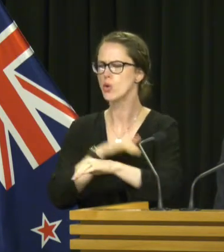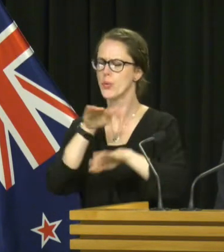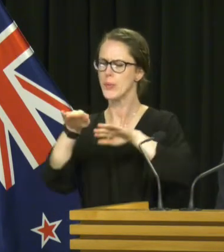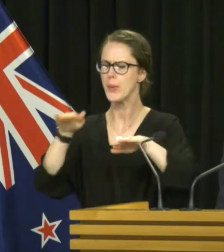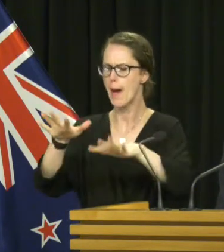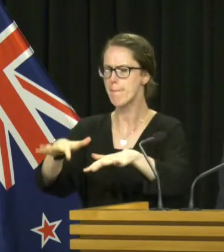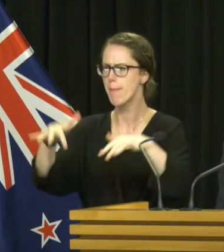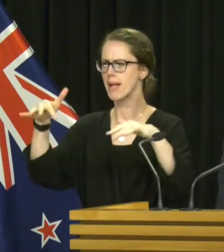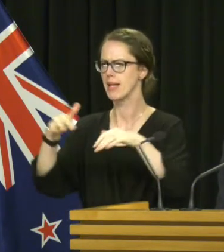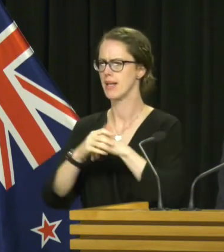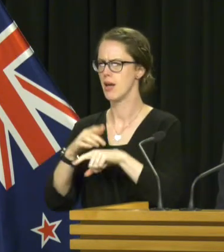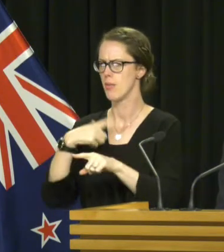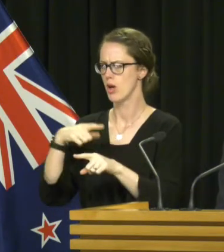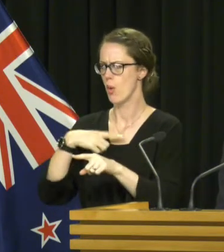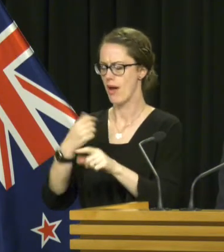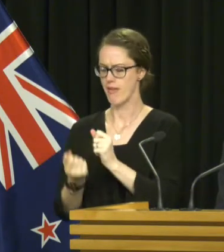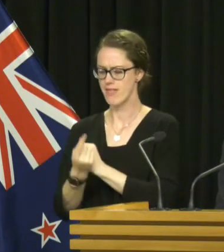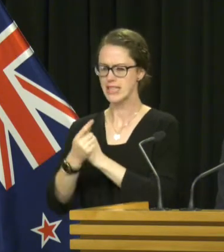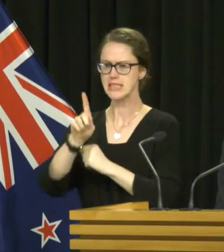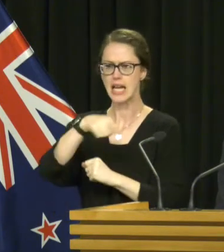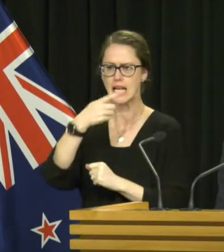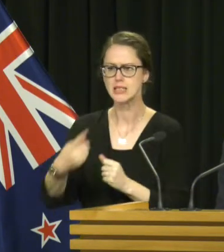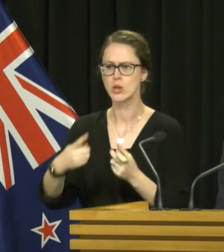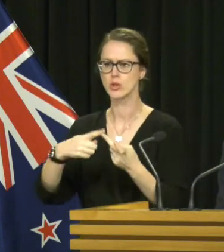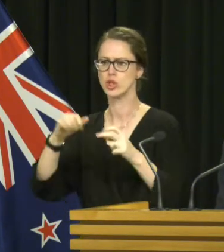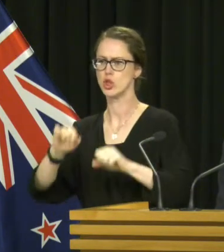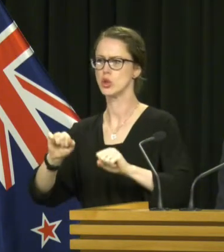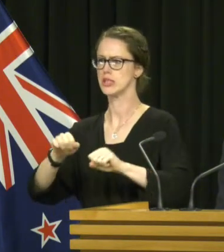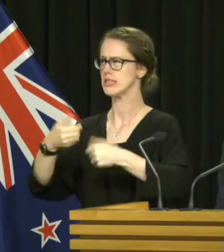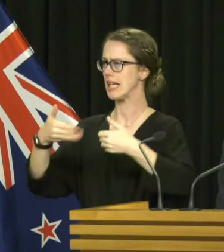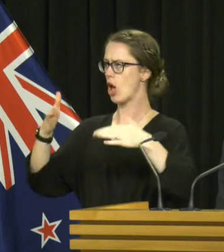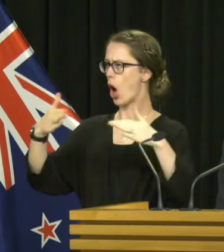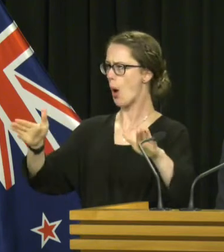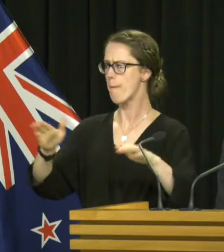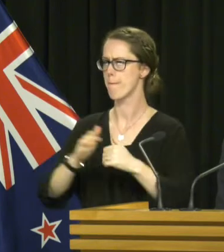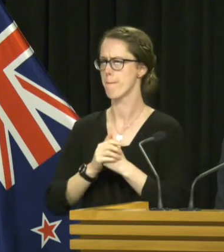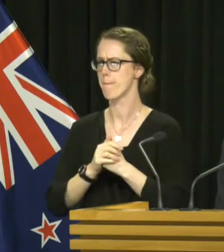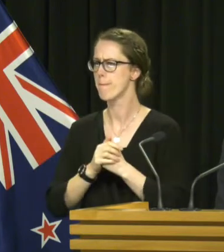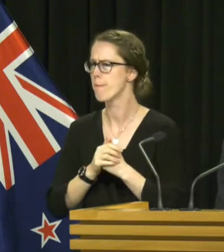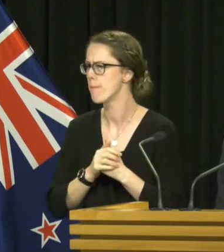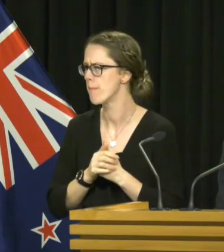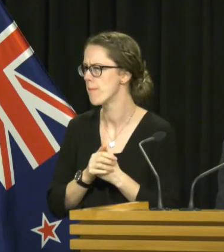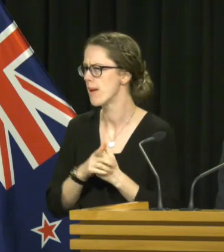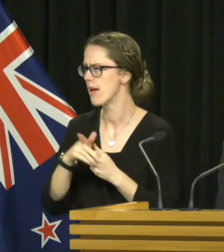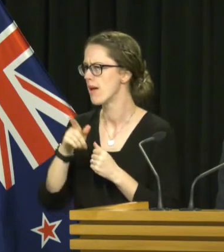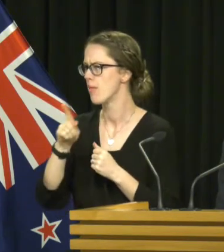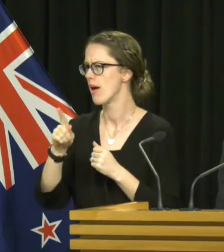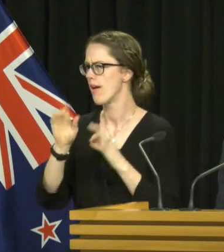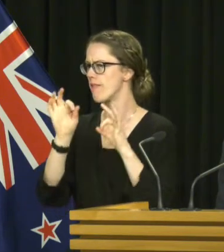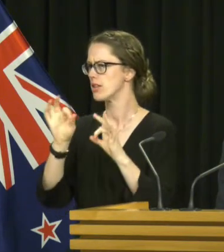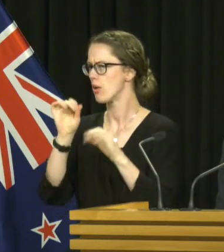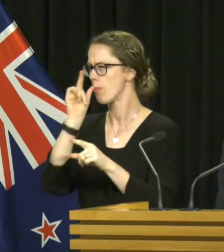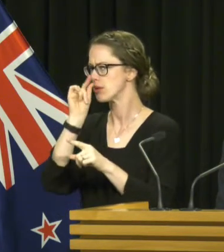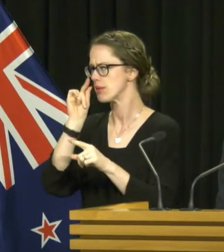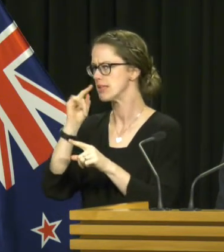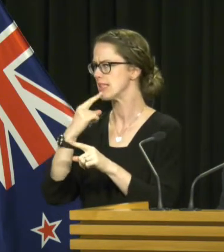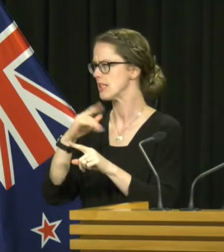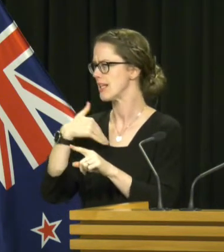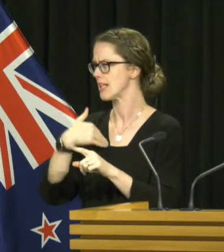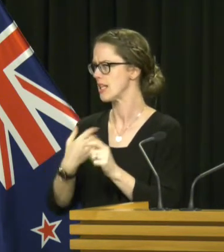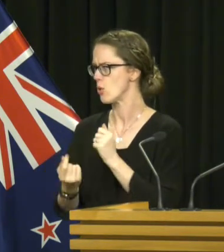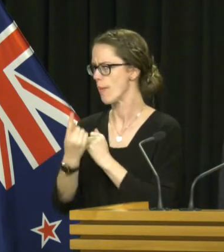to the public given we have events been cancelled and students sent home and officials said it doesn't necessarily need to happen?